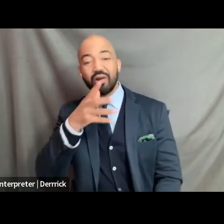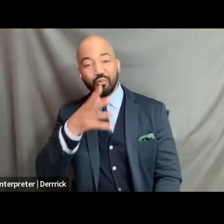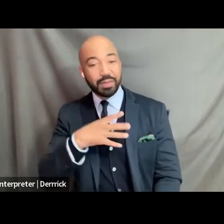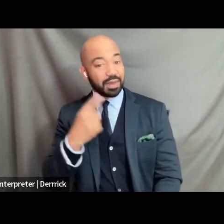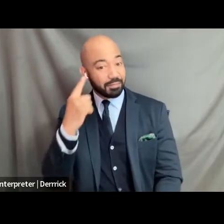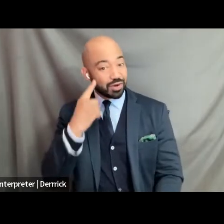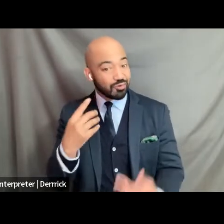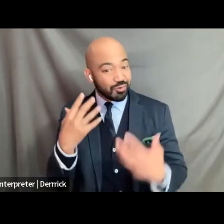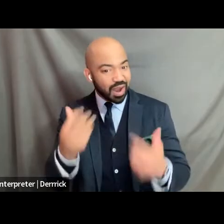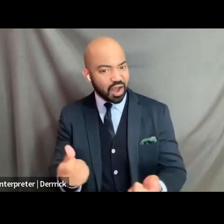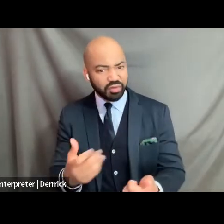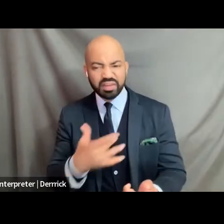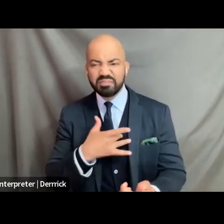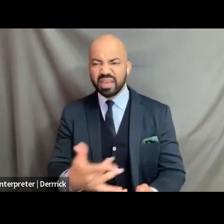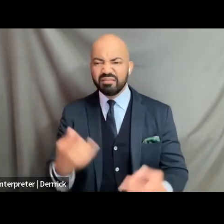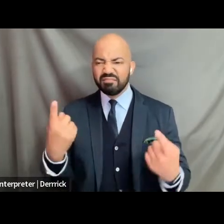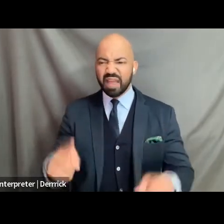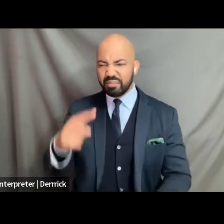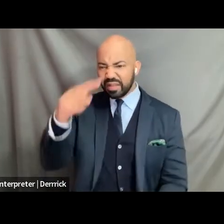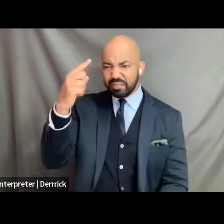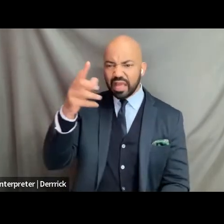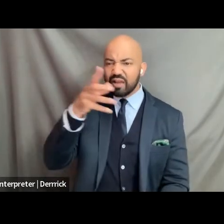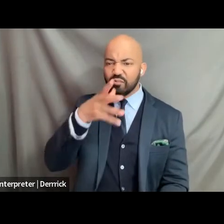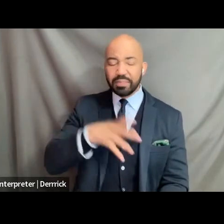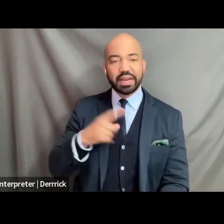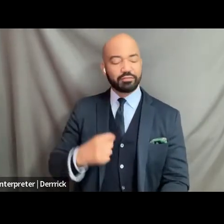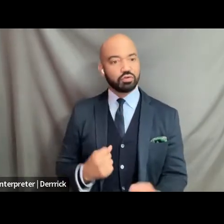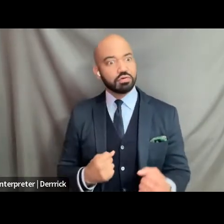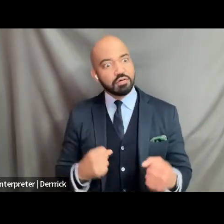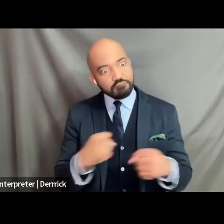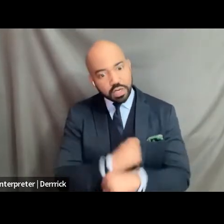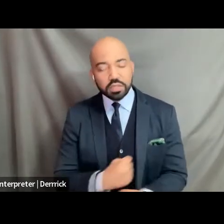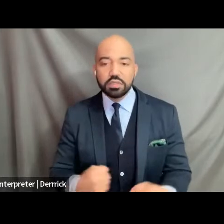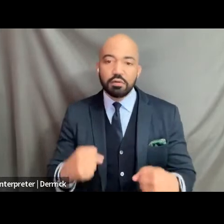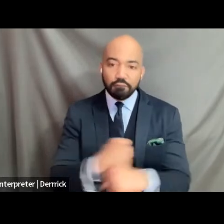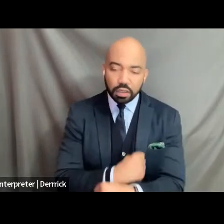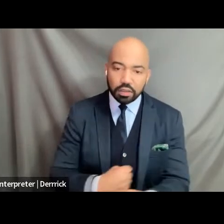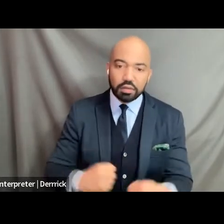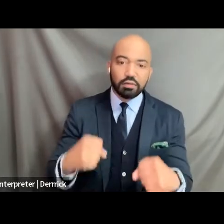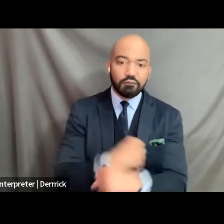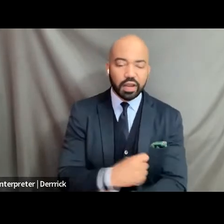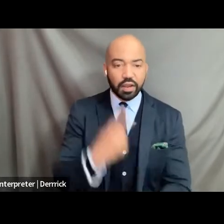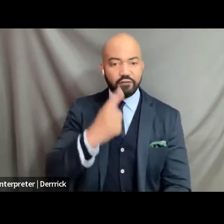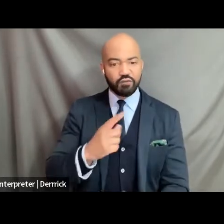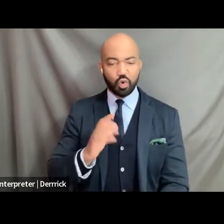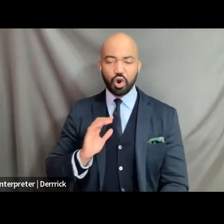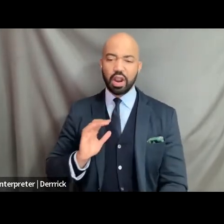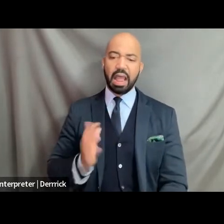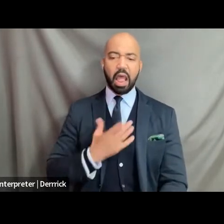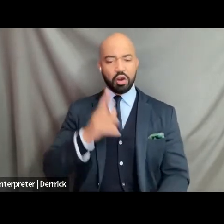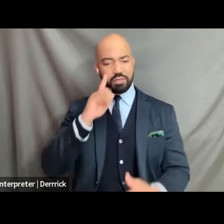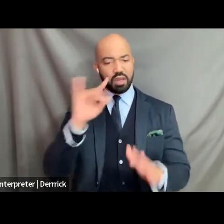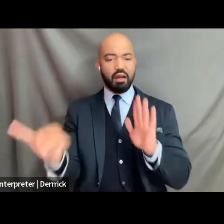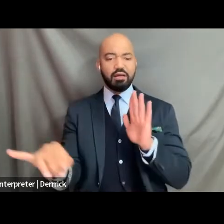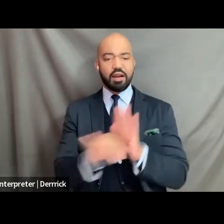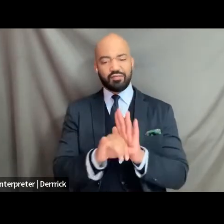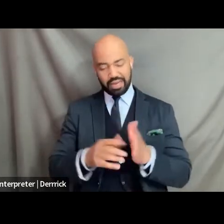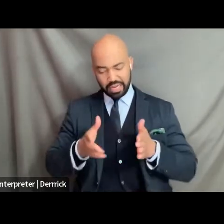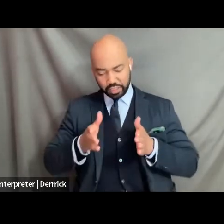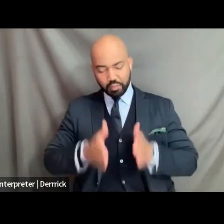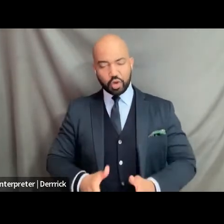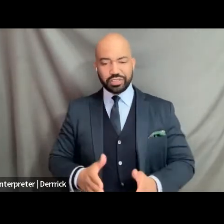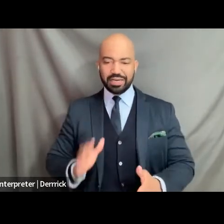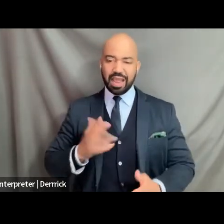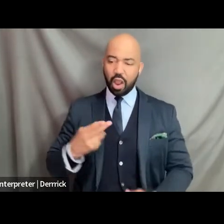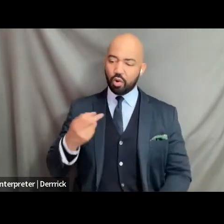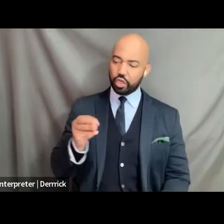we are put in positions where we have to fight um we have to fight for our personhood we have to fight for what we look like we